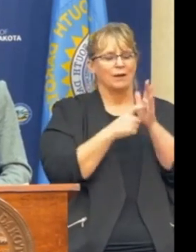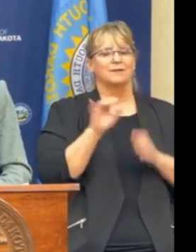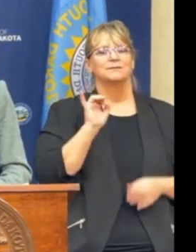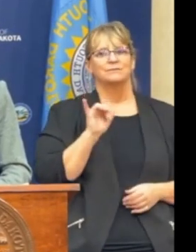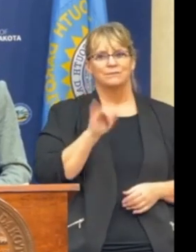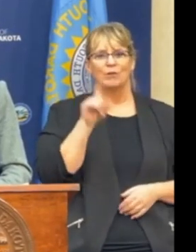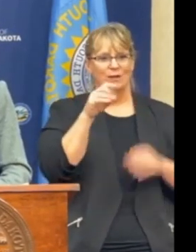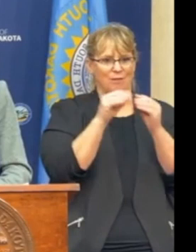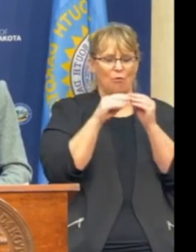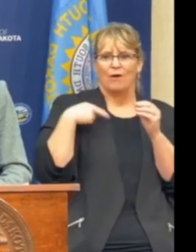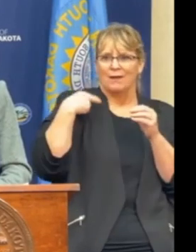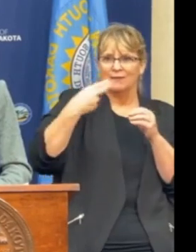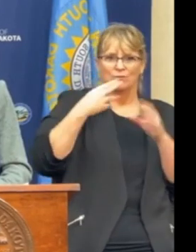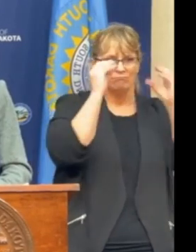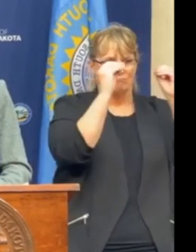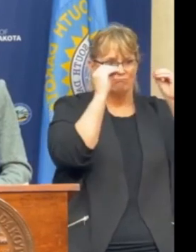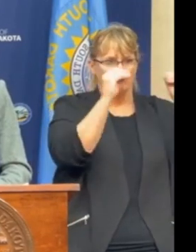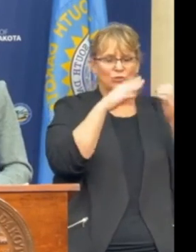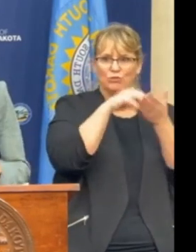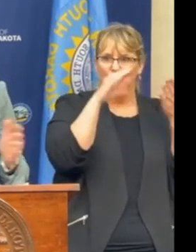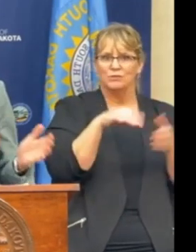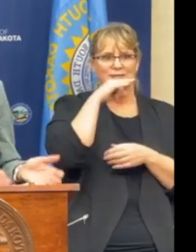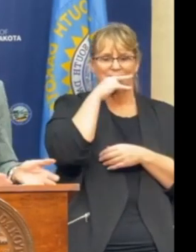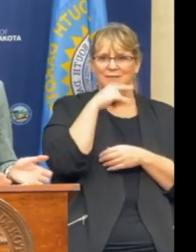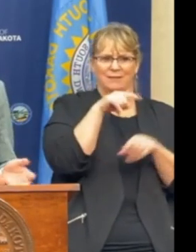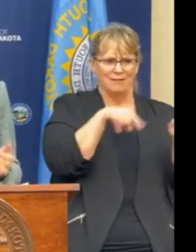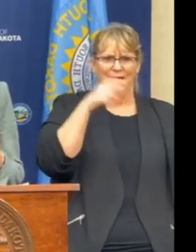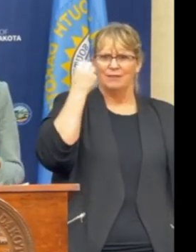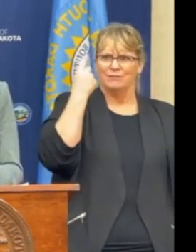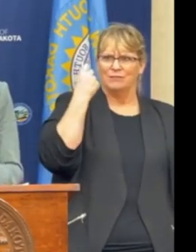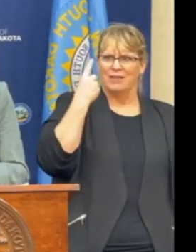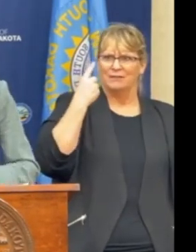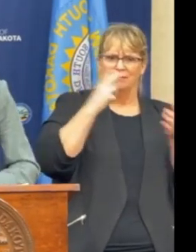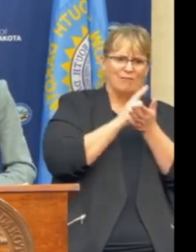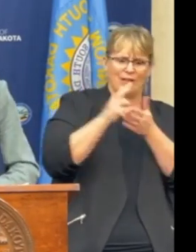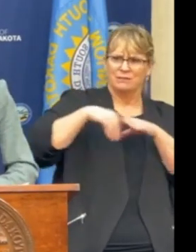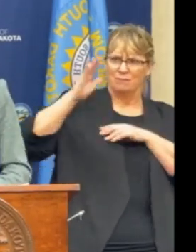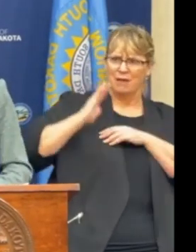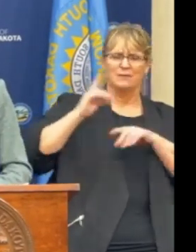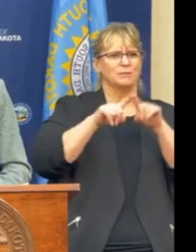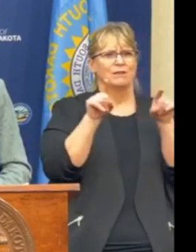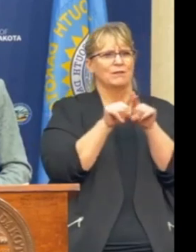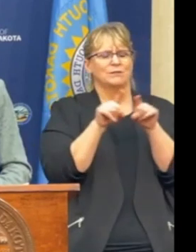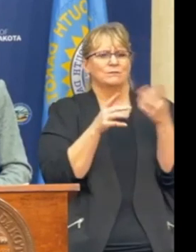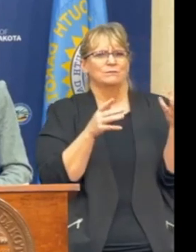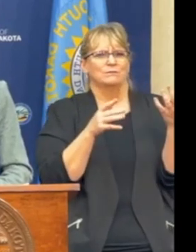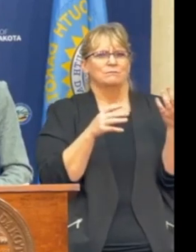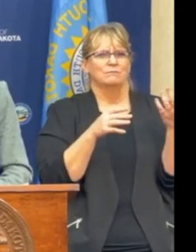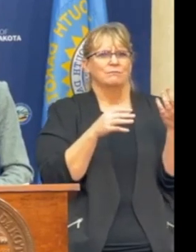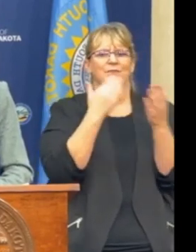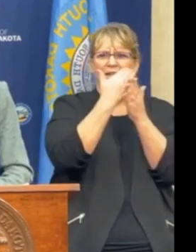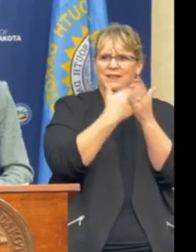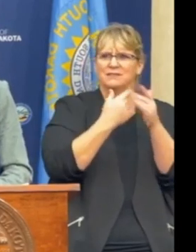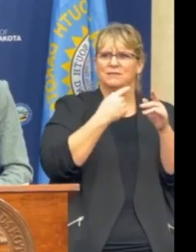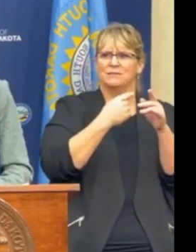more of our history taught to our kids so they understand the failures of the past but also the lessons of the